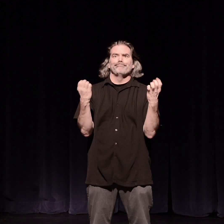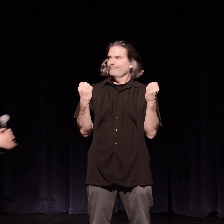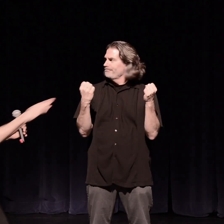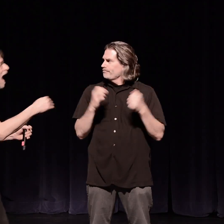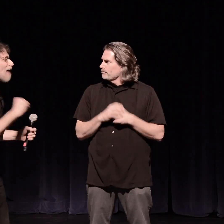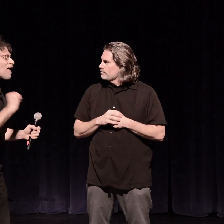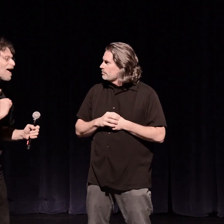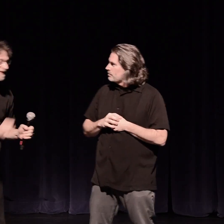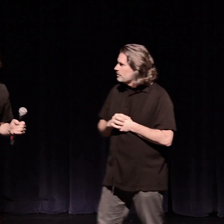I'm coughing.